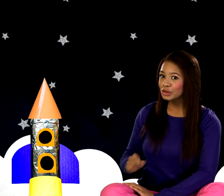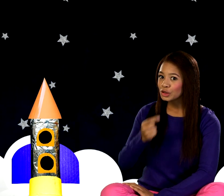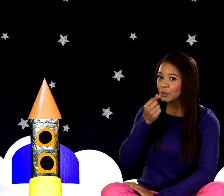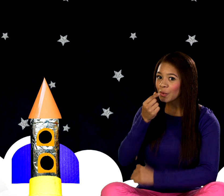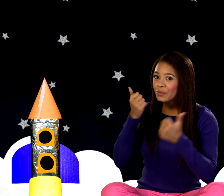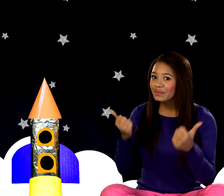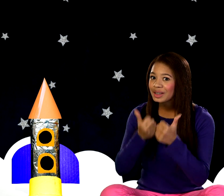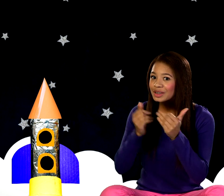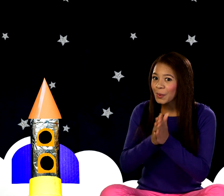I'm finishing soon